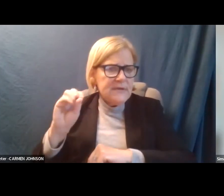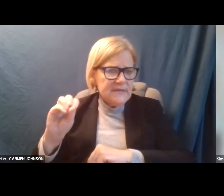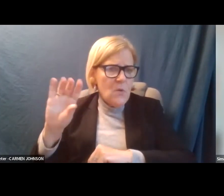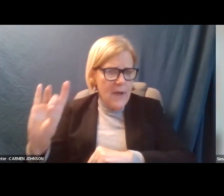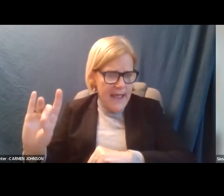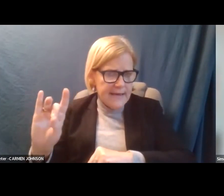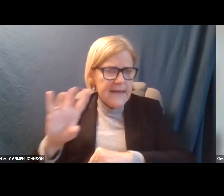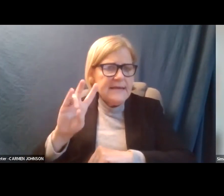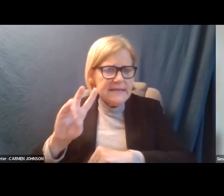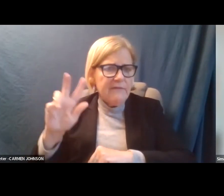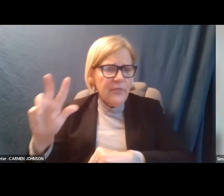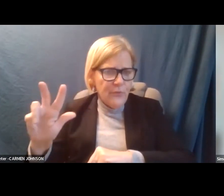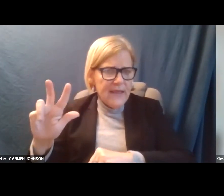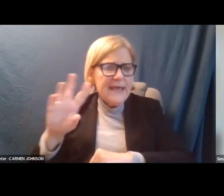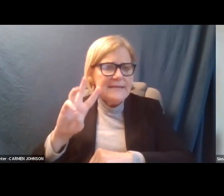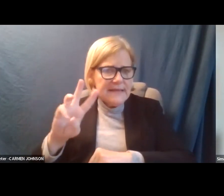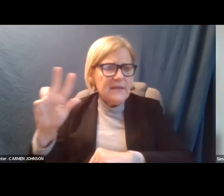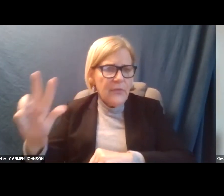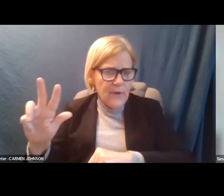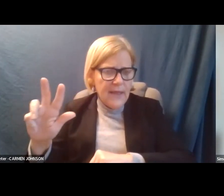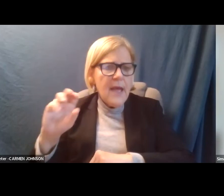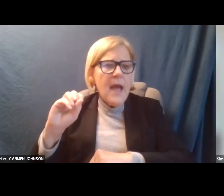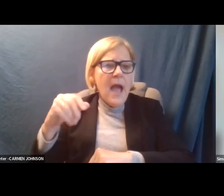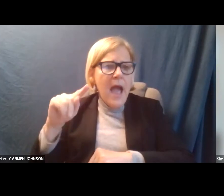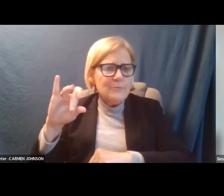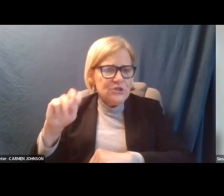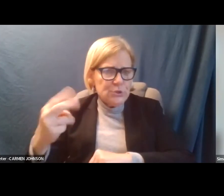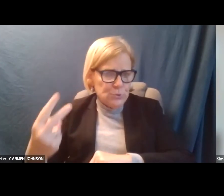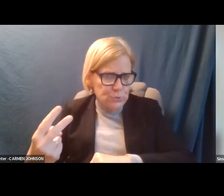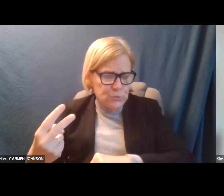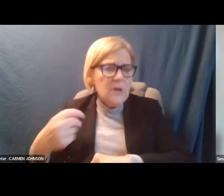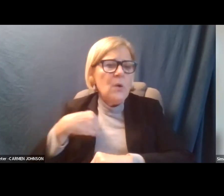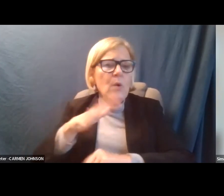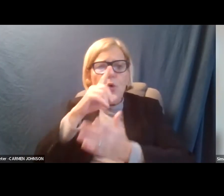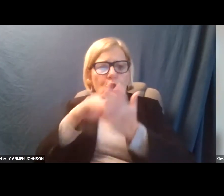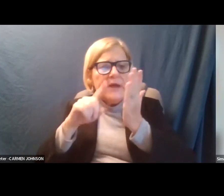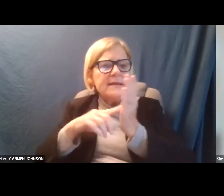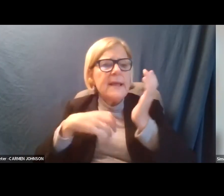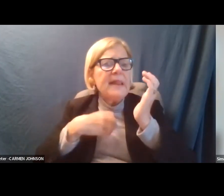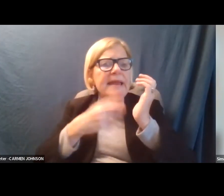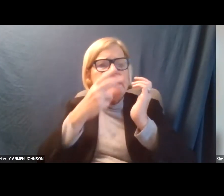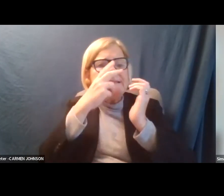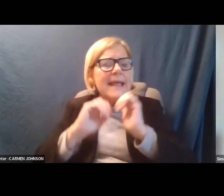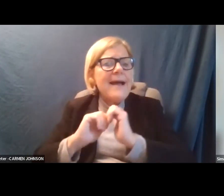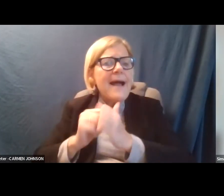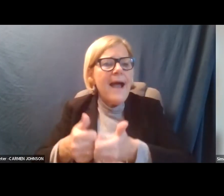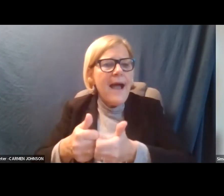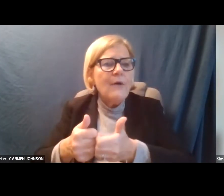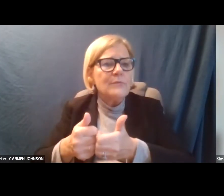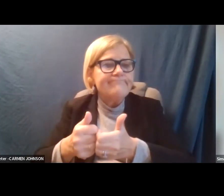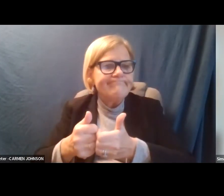-7363. And that's option two. We will look into the complaint to see exactly how it